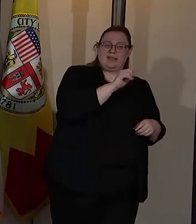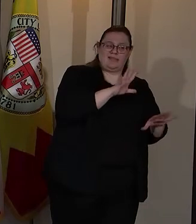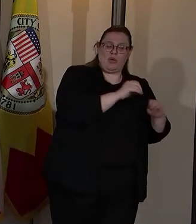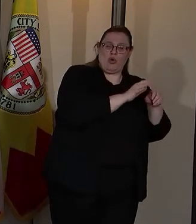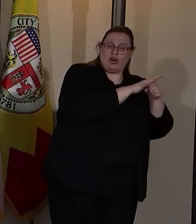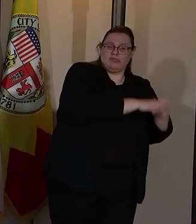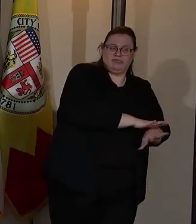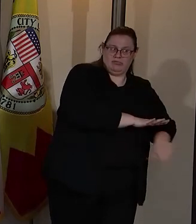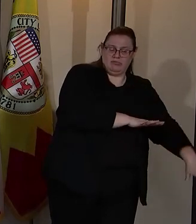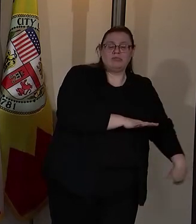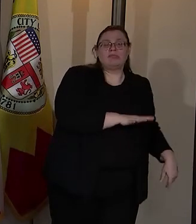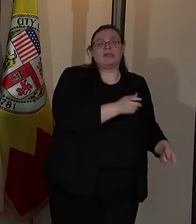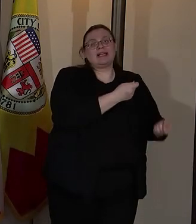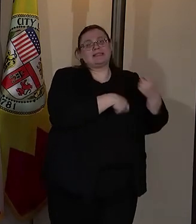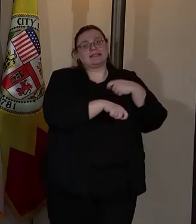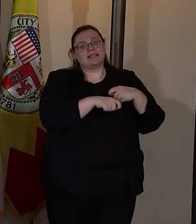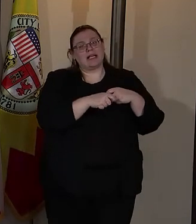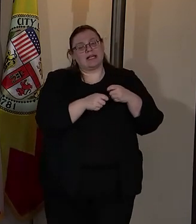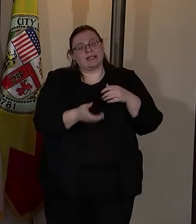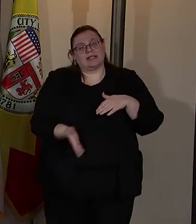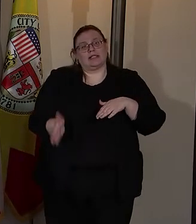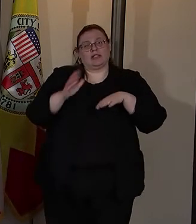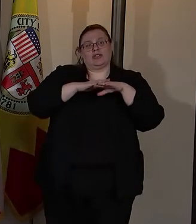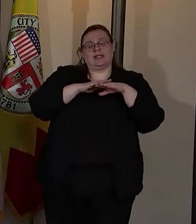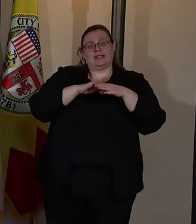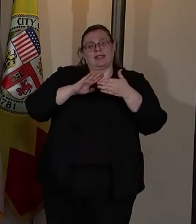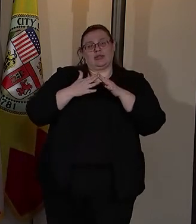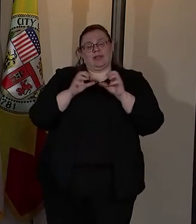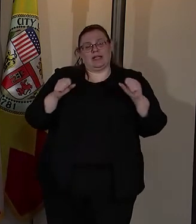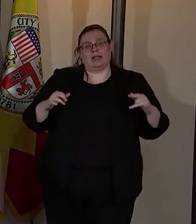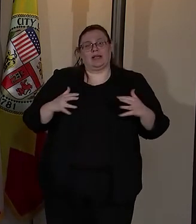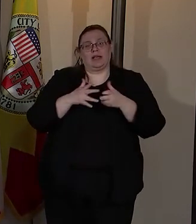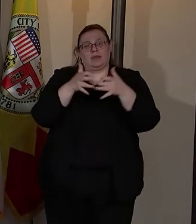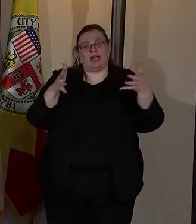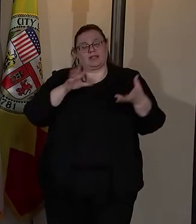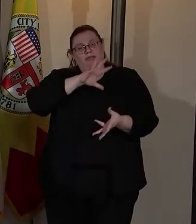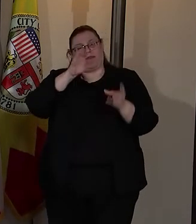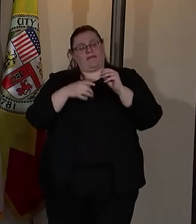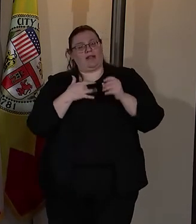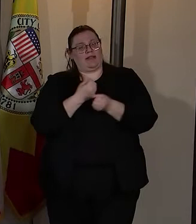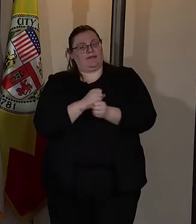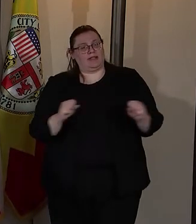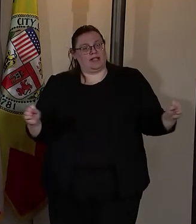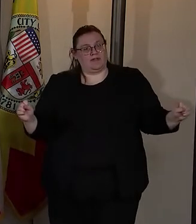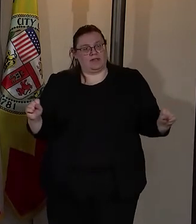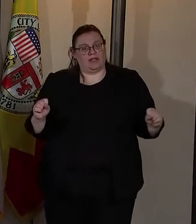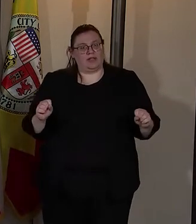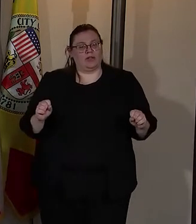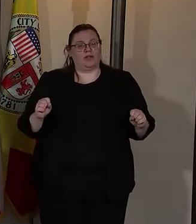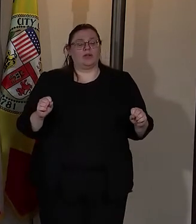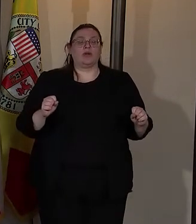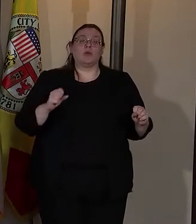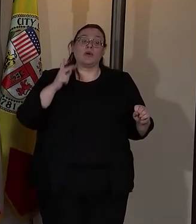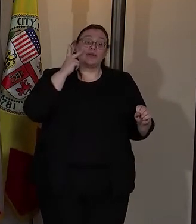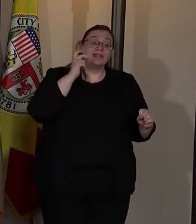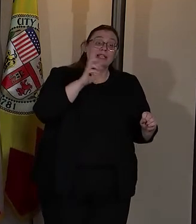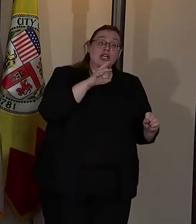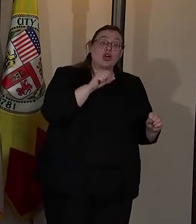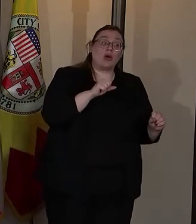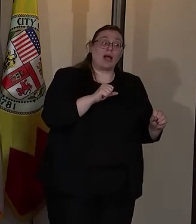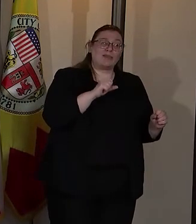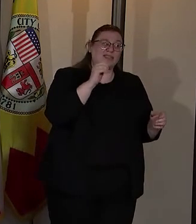to one that has increased community capacity, a sense of overall safety, where you see the lower levels of crime